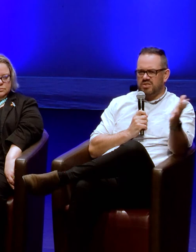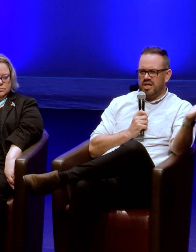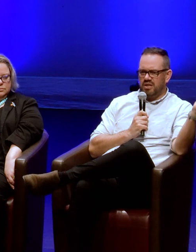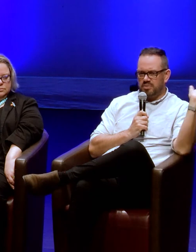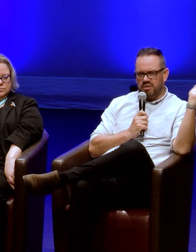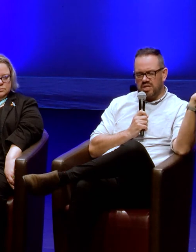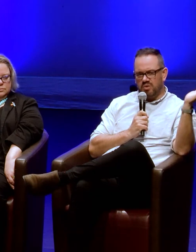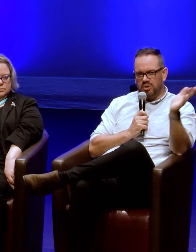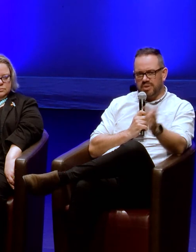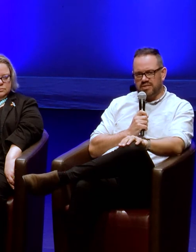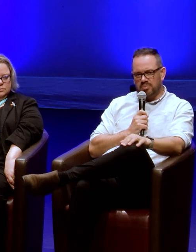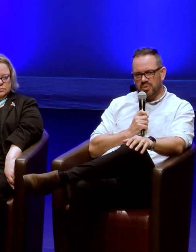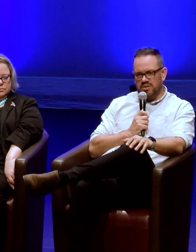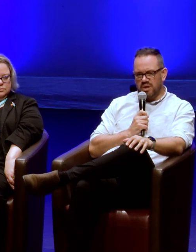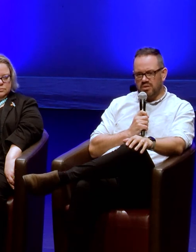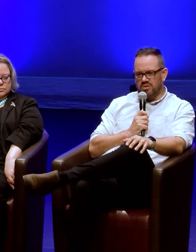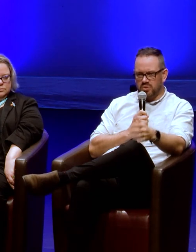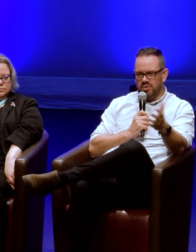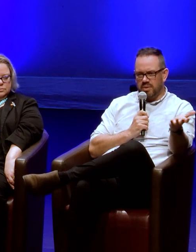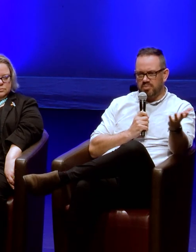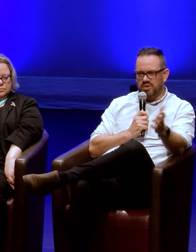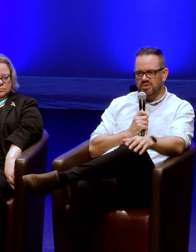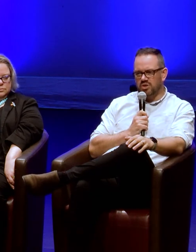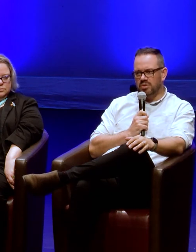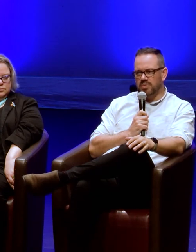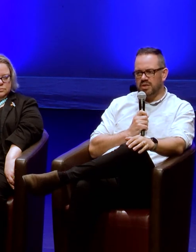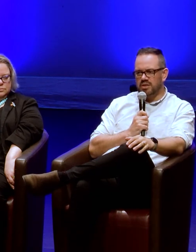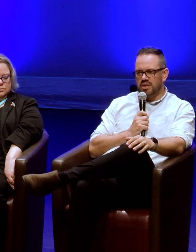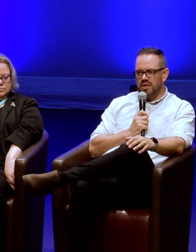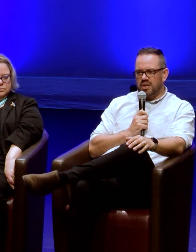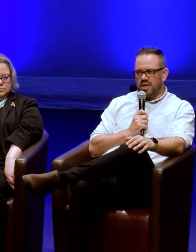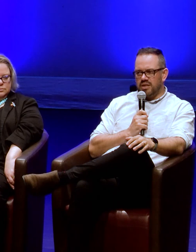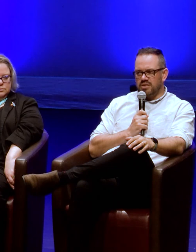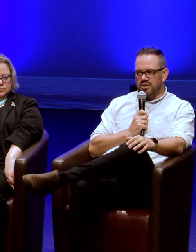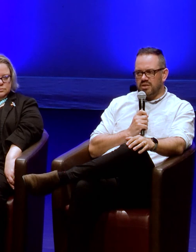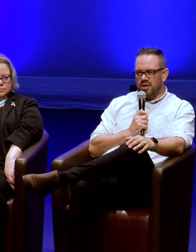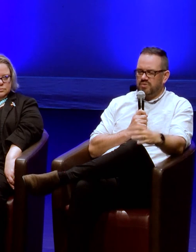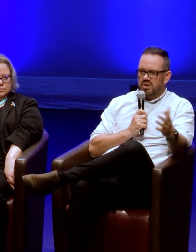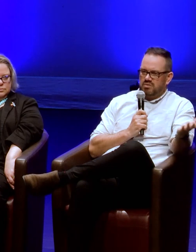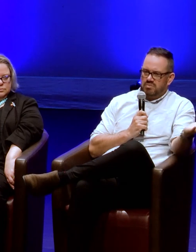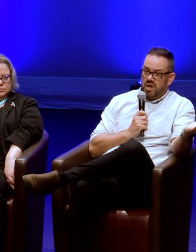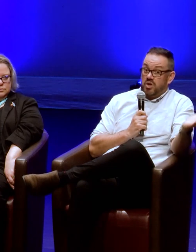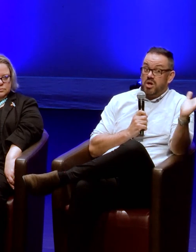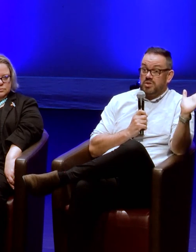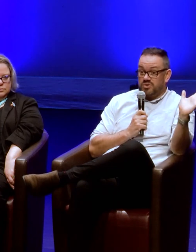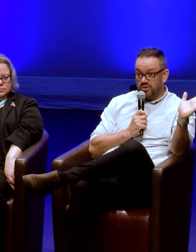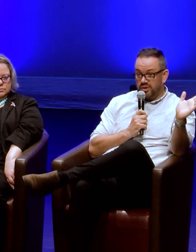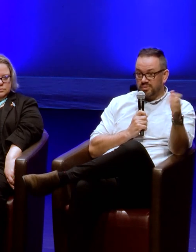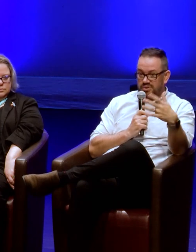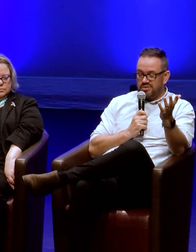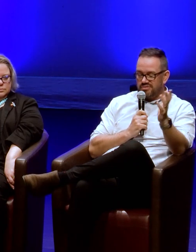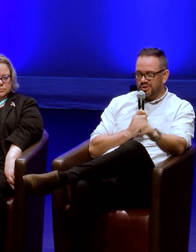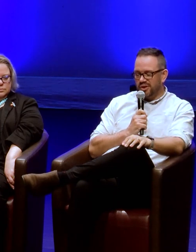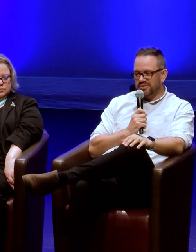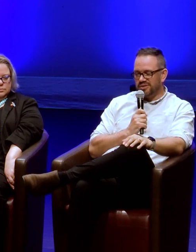Somebody just started at my current workplace a couple of weeks ago and I was talking about my previous job and they said, I've got no interest in